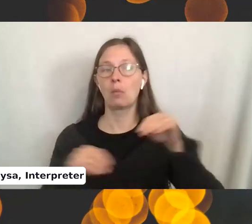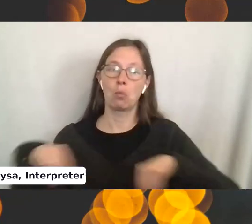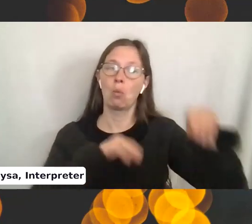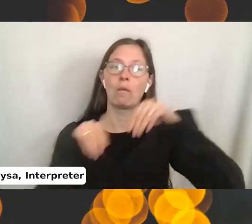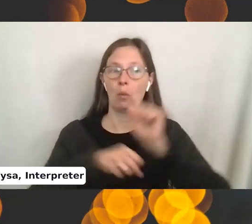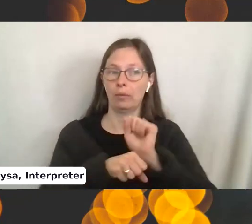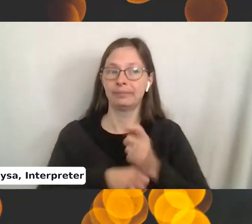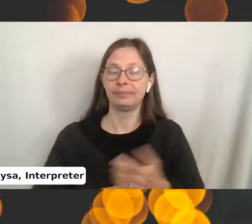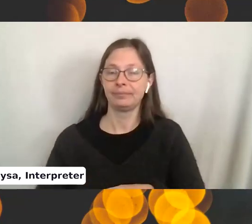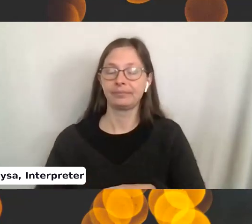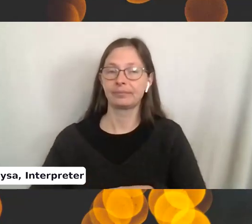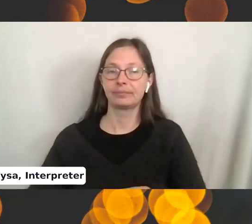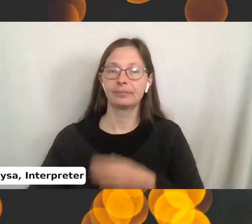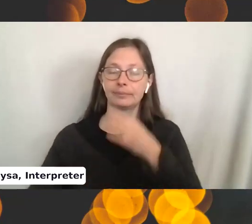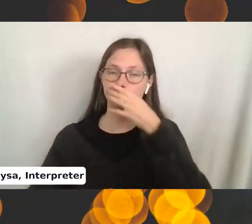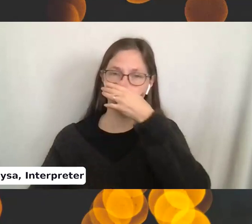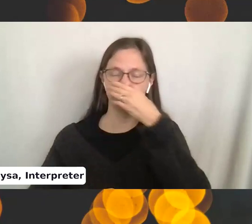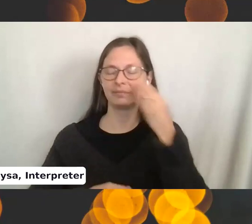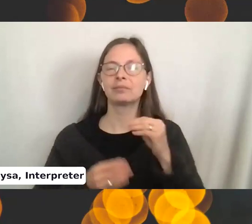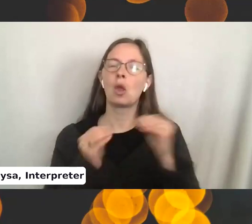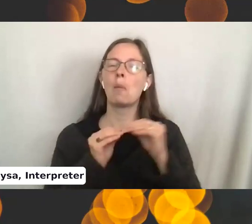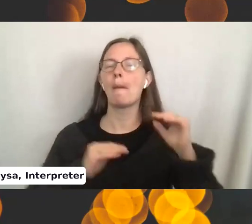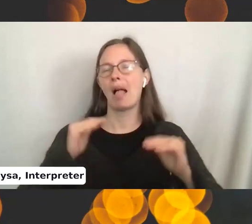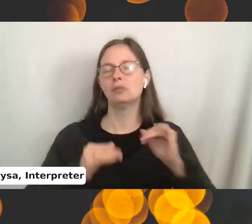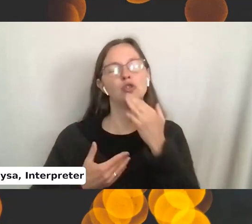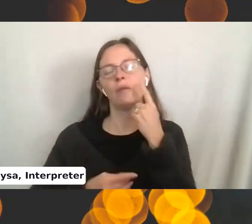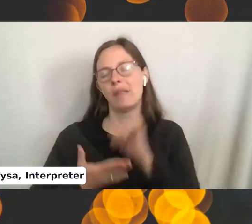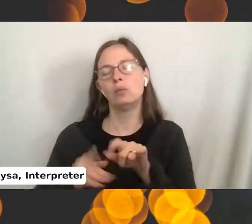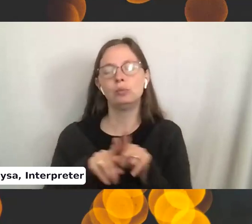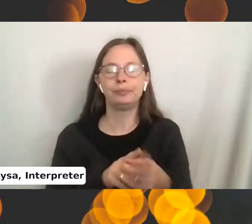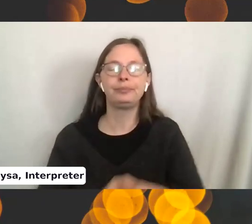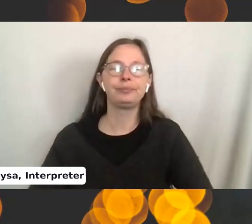and it just, it just remains more balanced. So it's good for that as well.